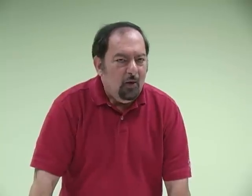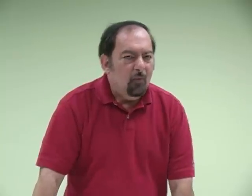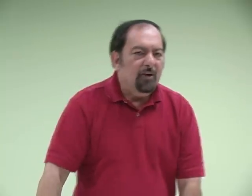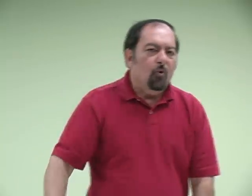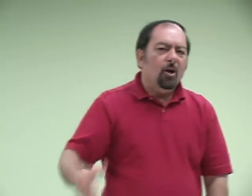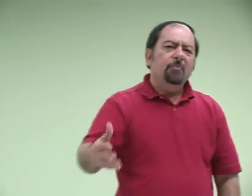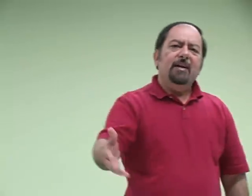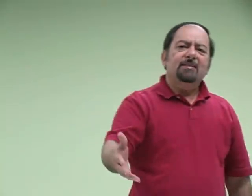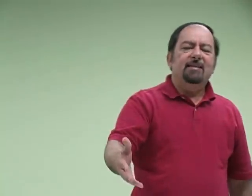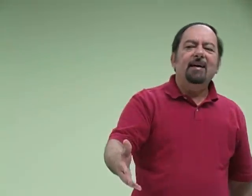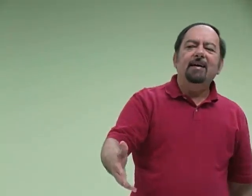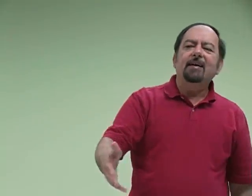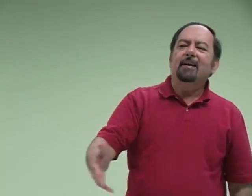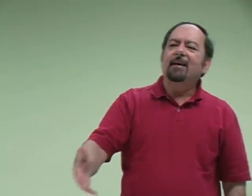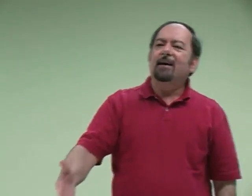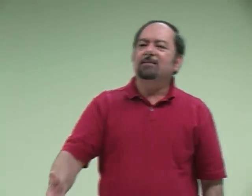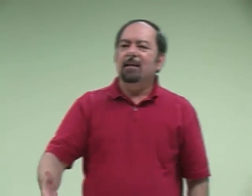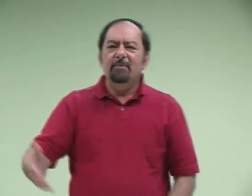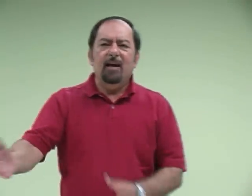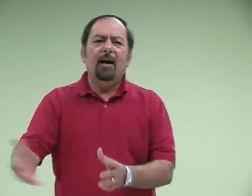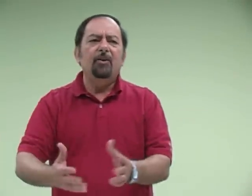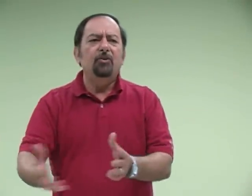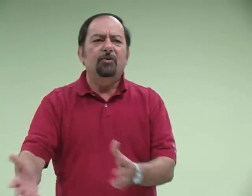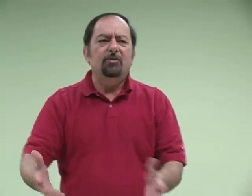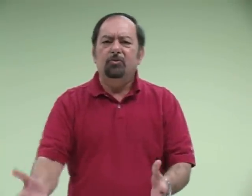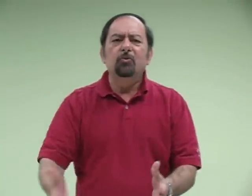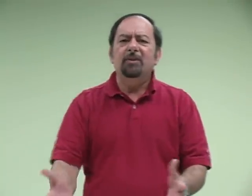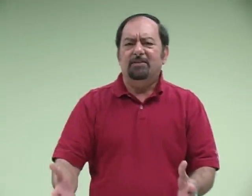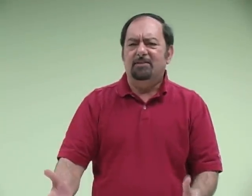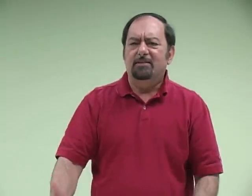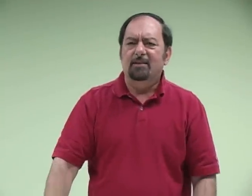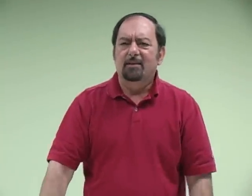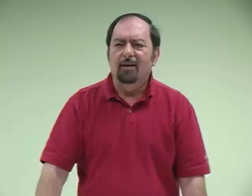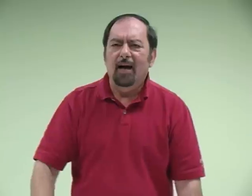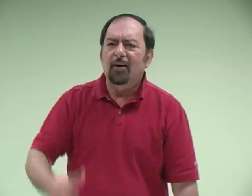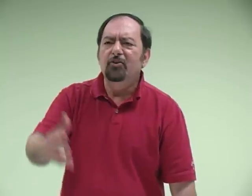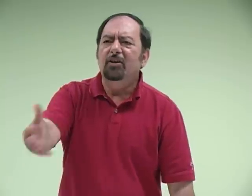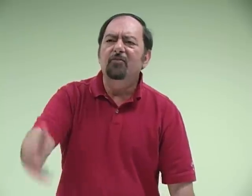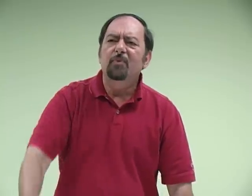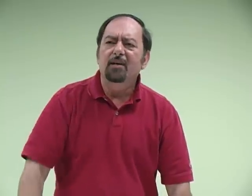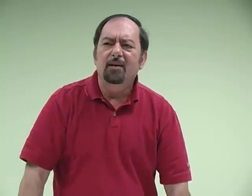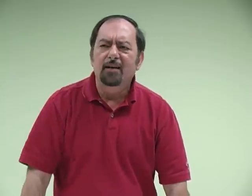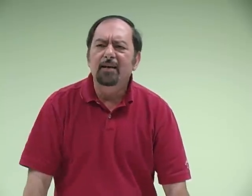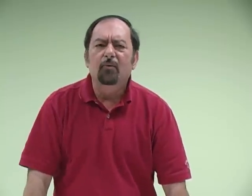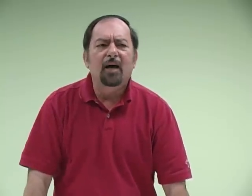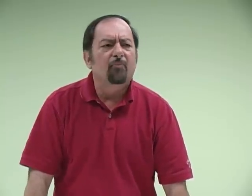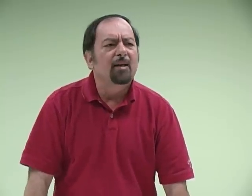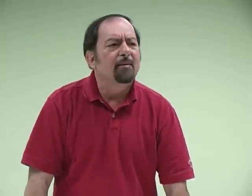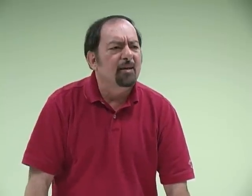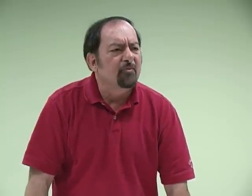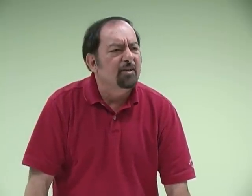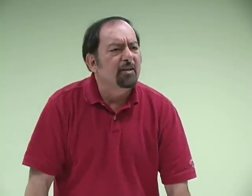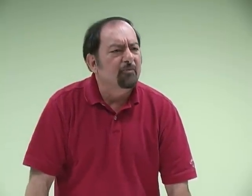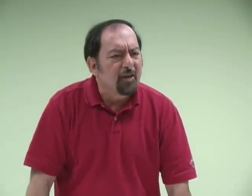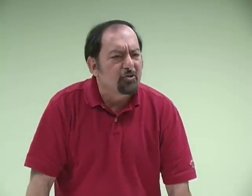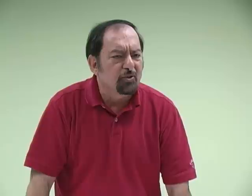When he woke up the next day, he asked Laban, how can you do this? How can you give me Leah when I'm really in love with Rachel?